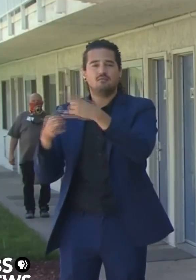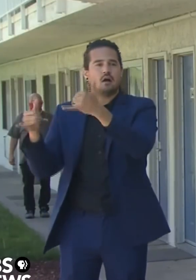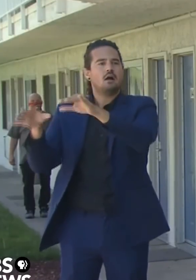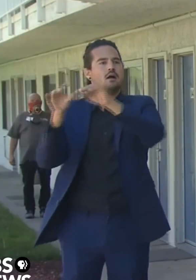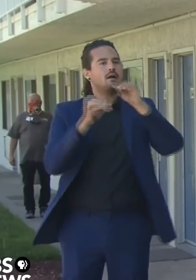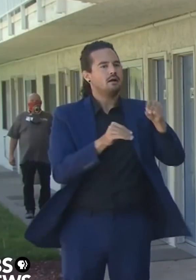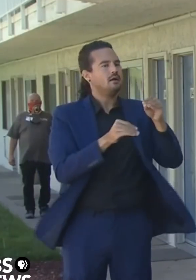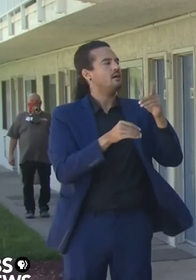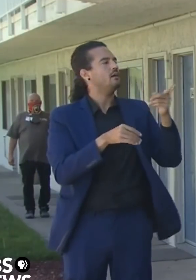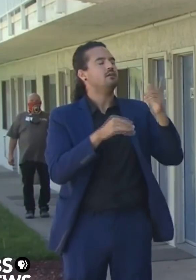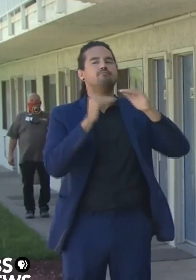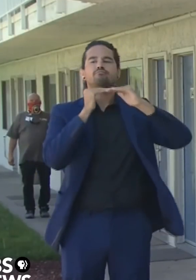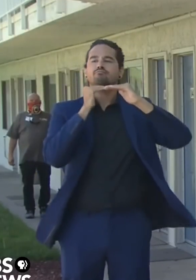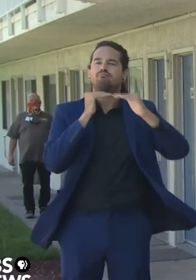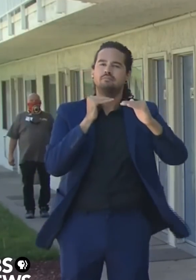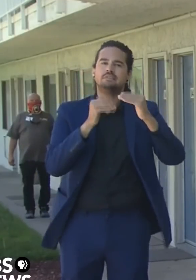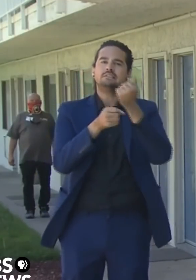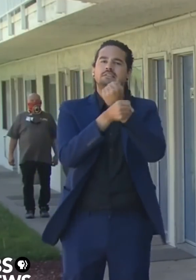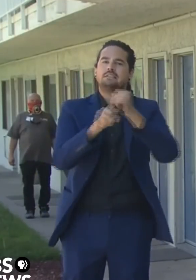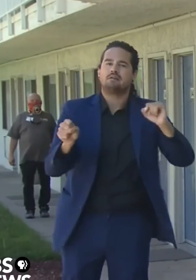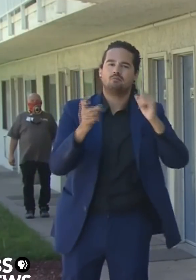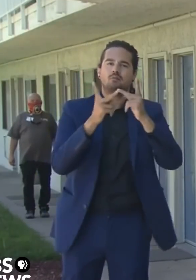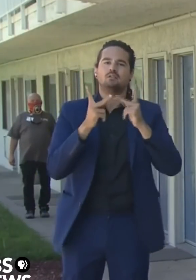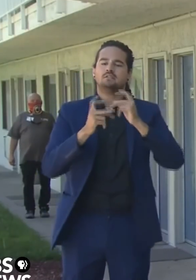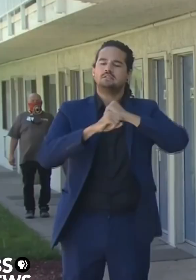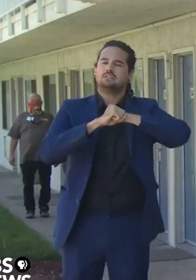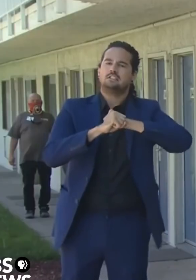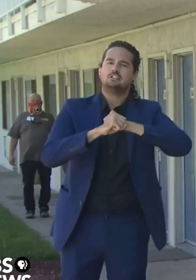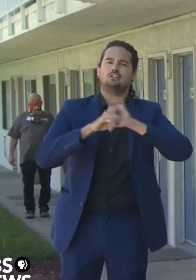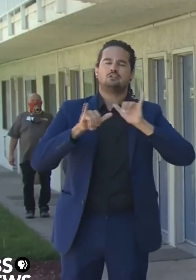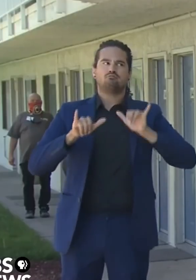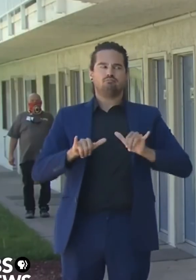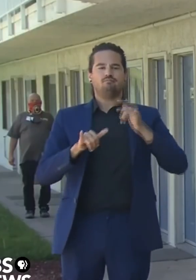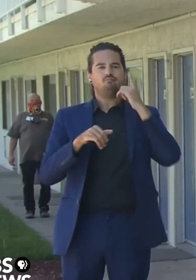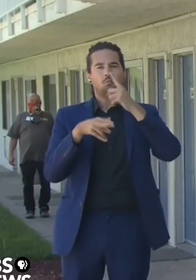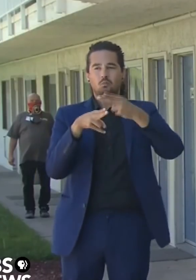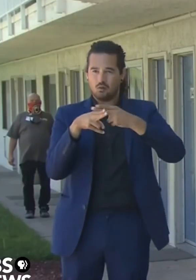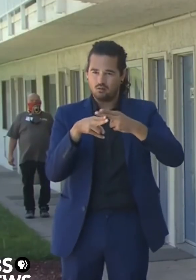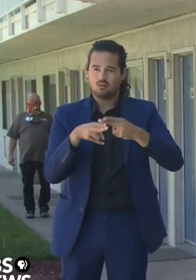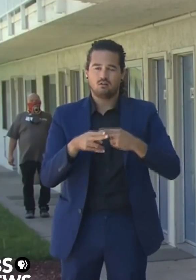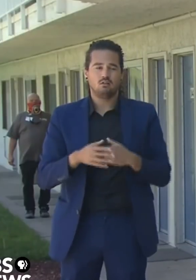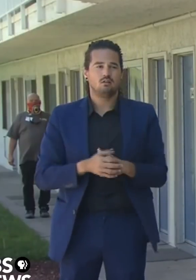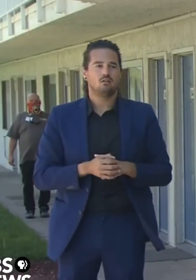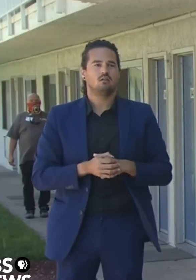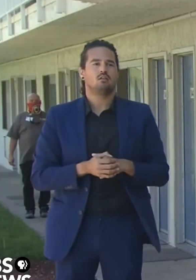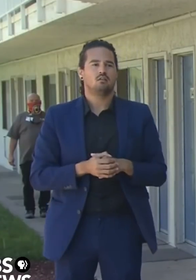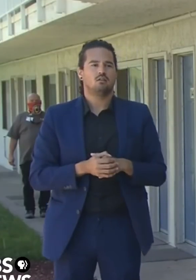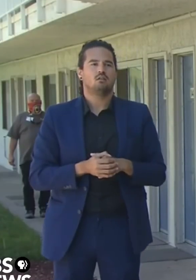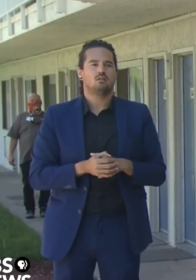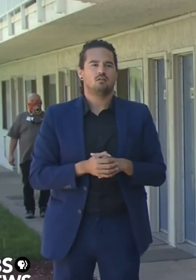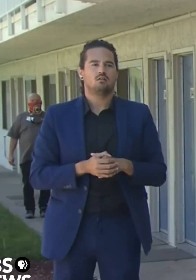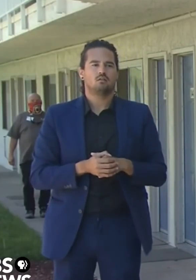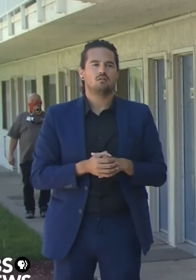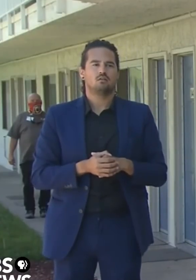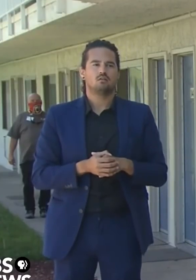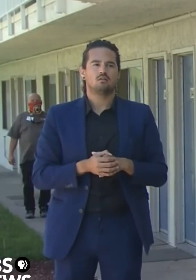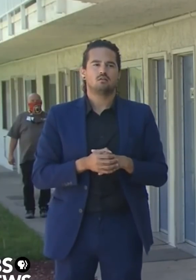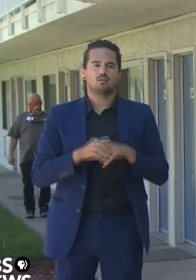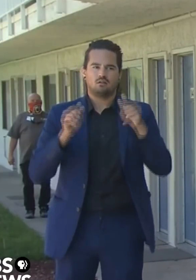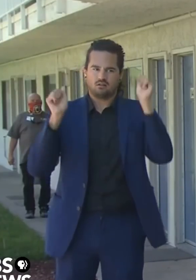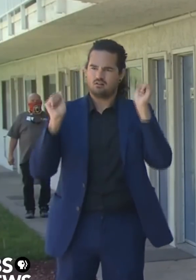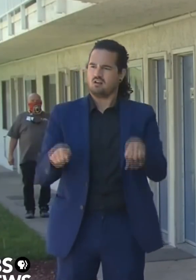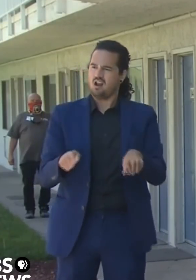make a difference and we can make real progress in a debt and addressing the issue of homelessness in this state. That's